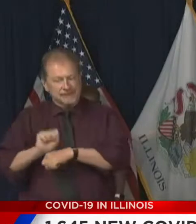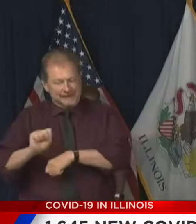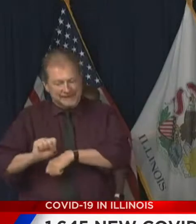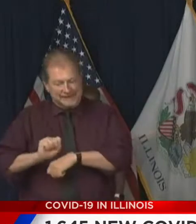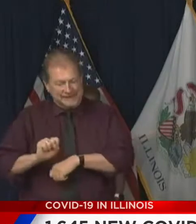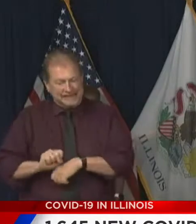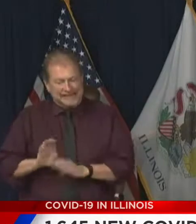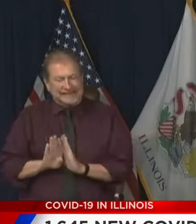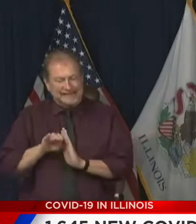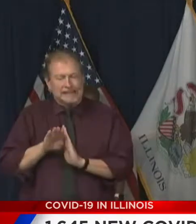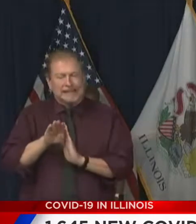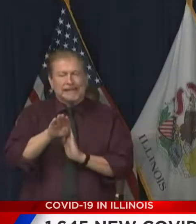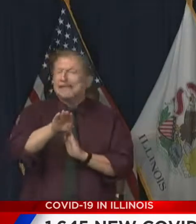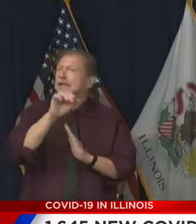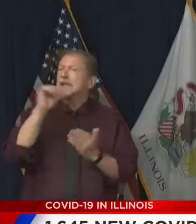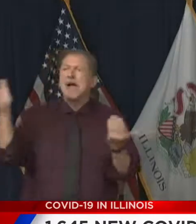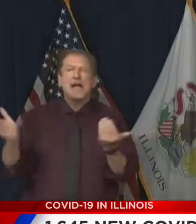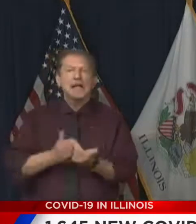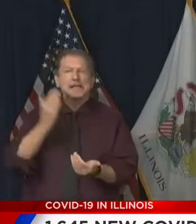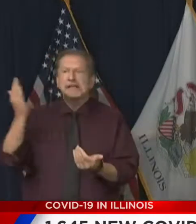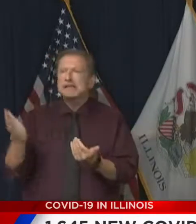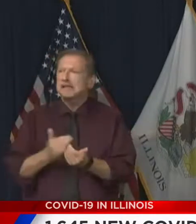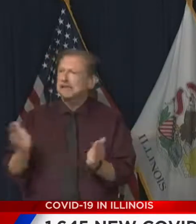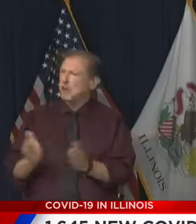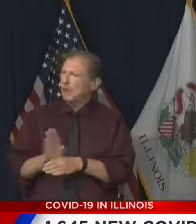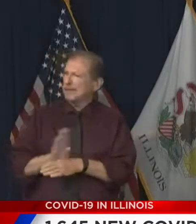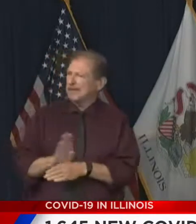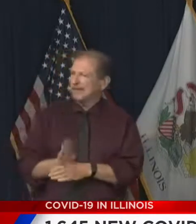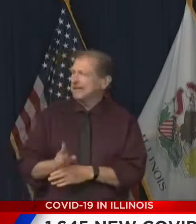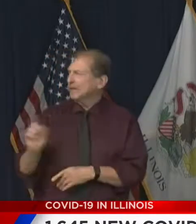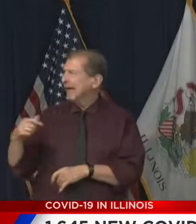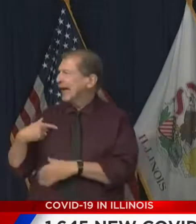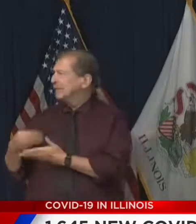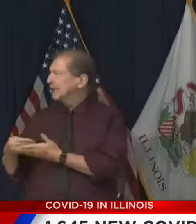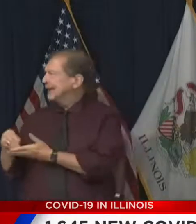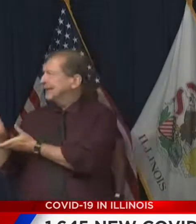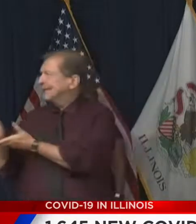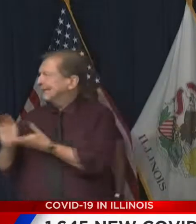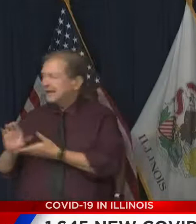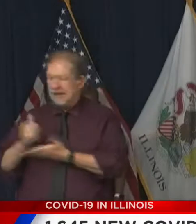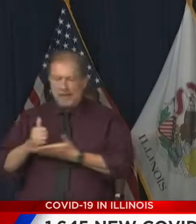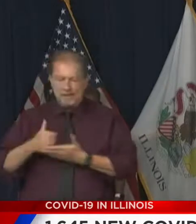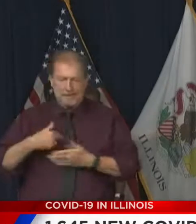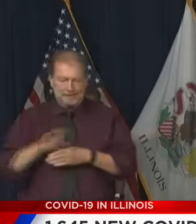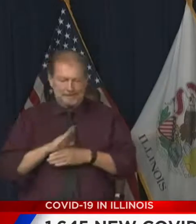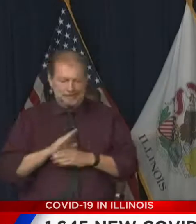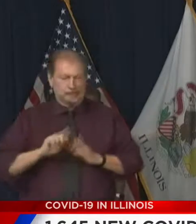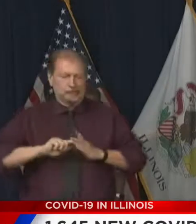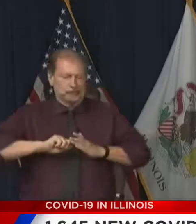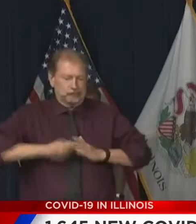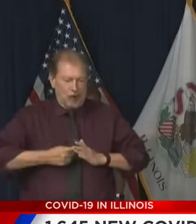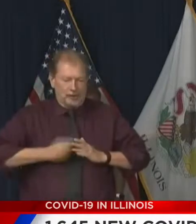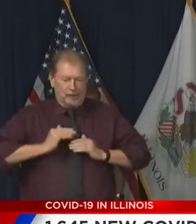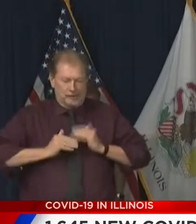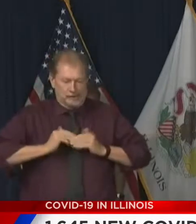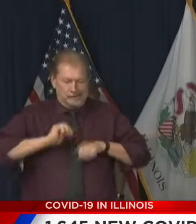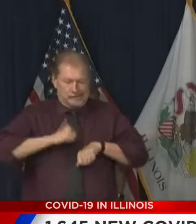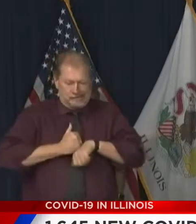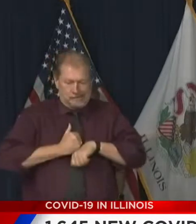the time to get up and running, to find the capital to get up and running, to survive, to